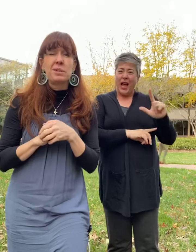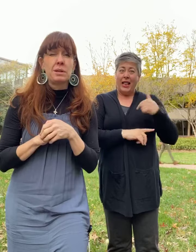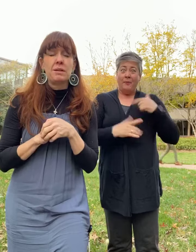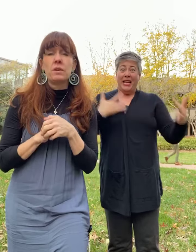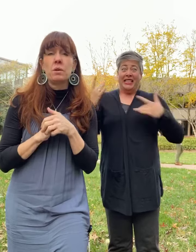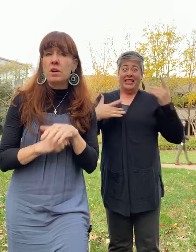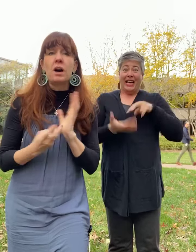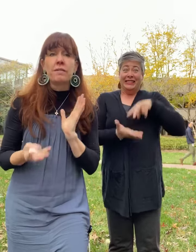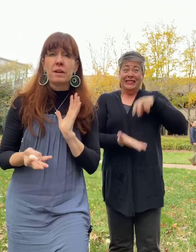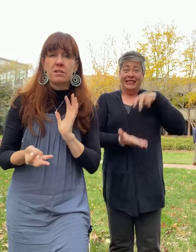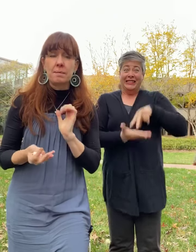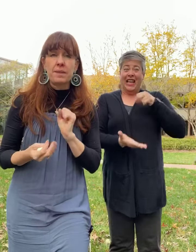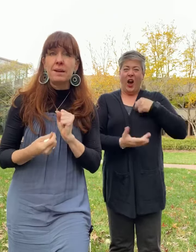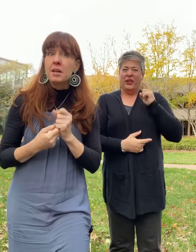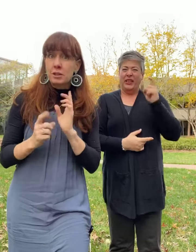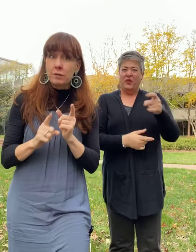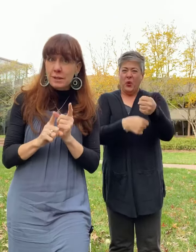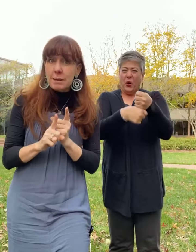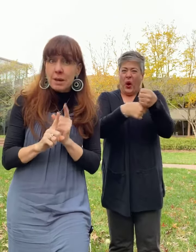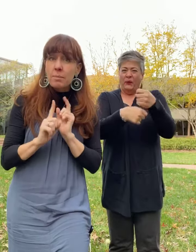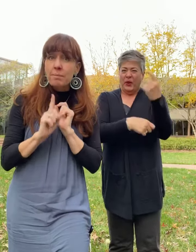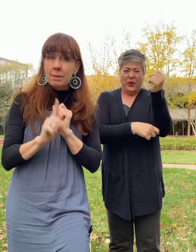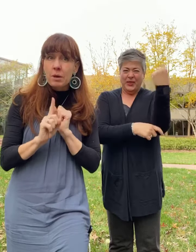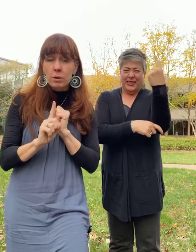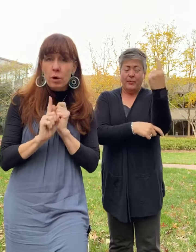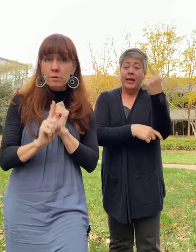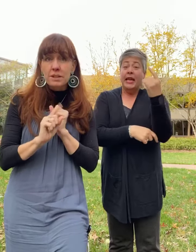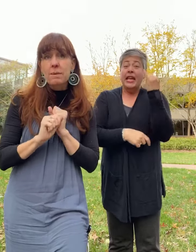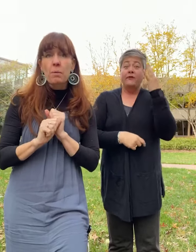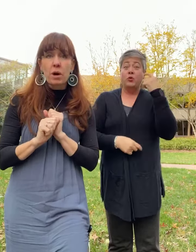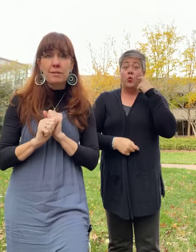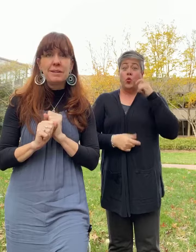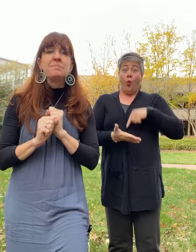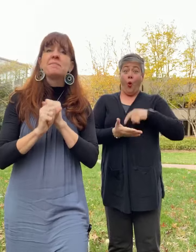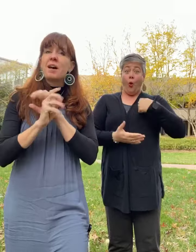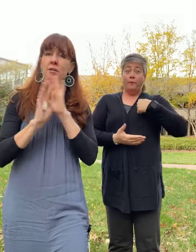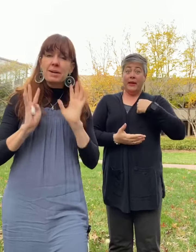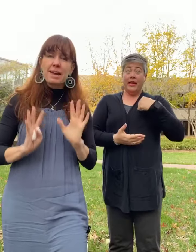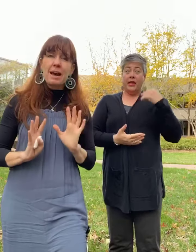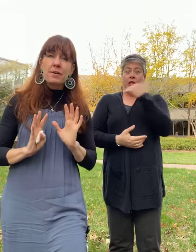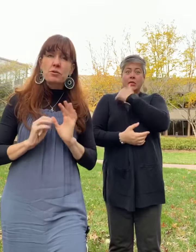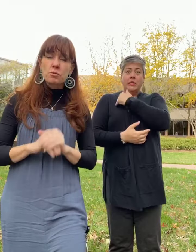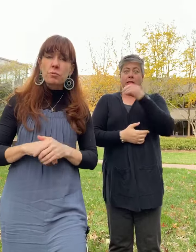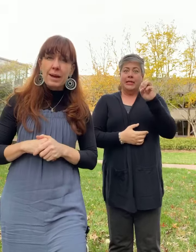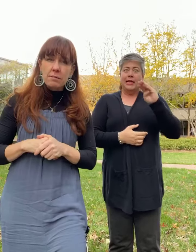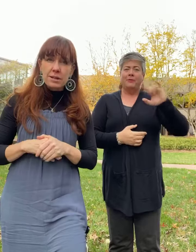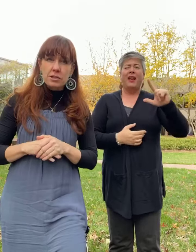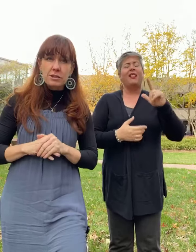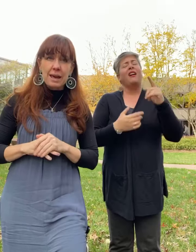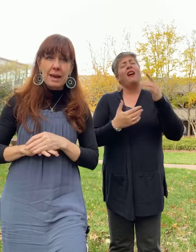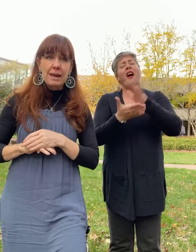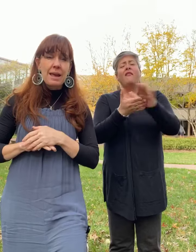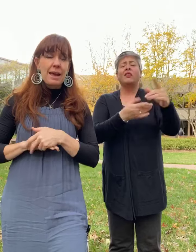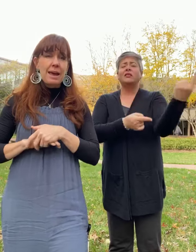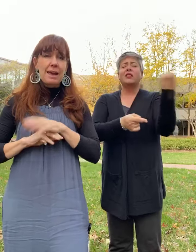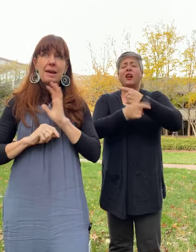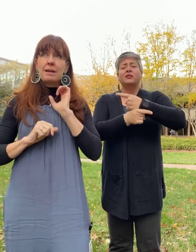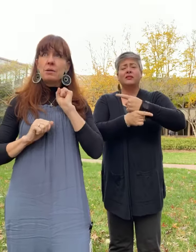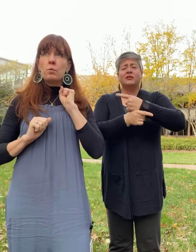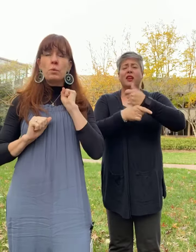give you a coffee or something. So if you see me, make me, hold me to my word. Otherwise have a great rest of your day and we